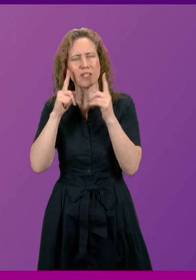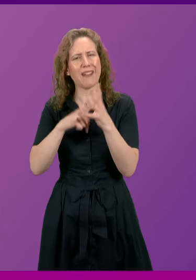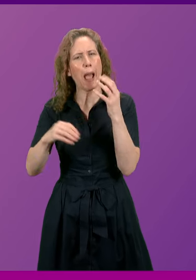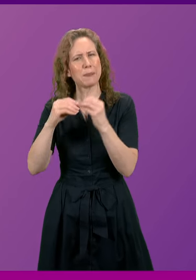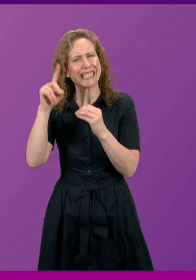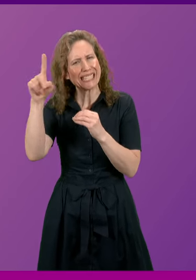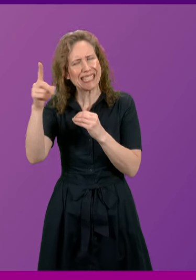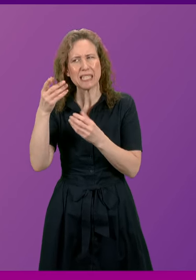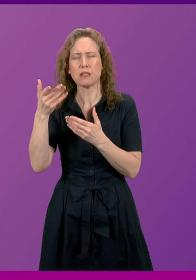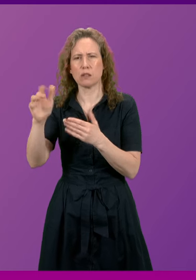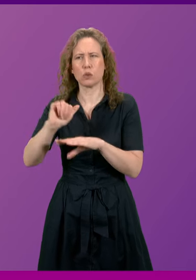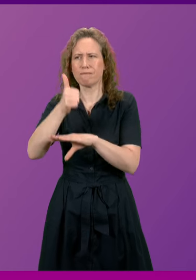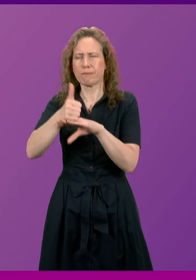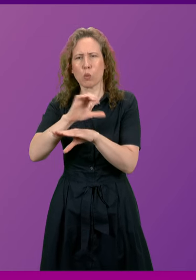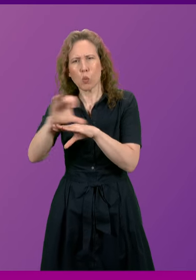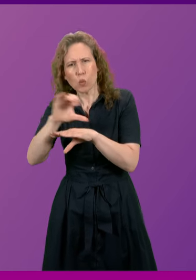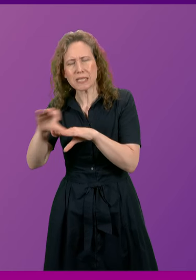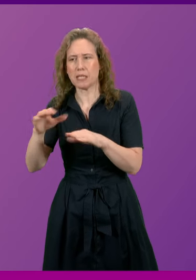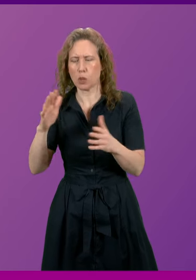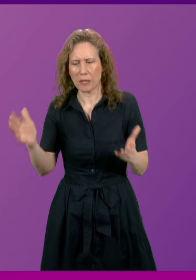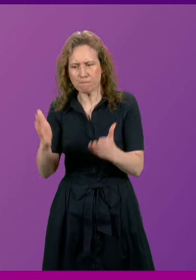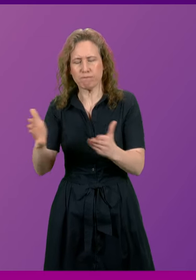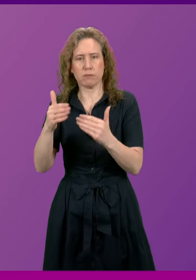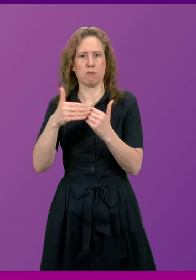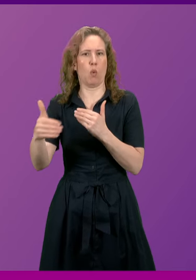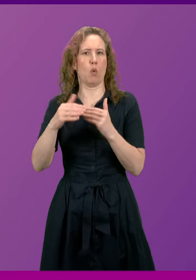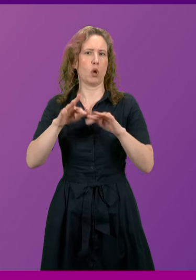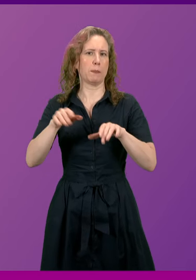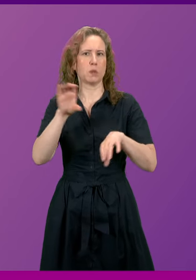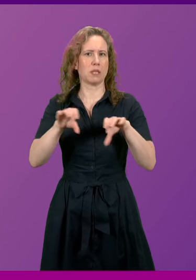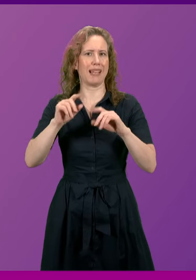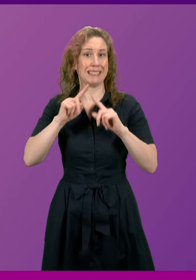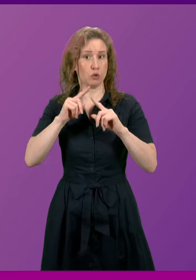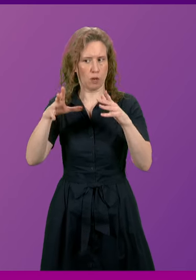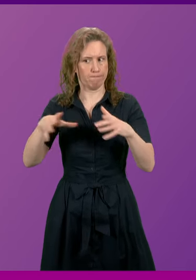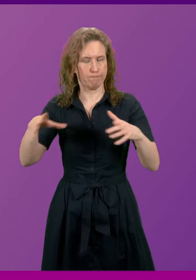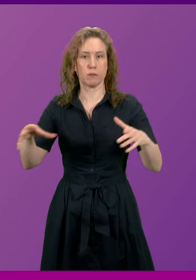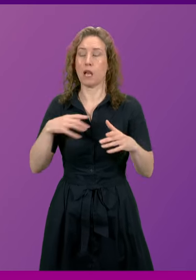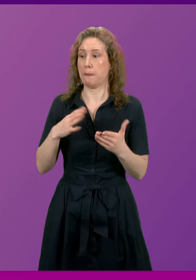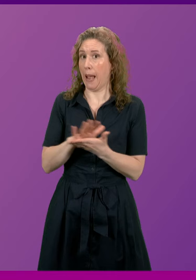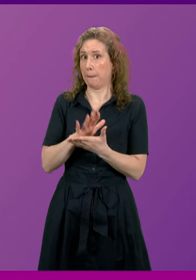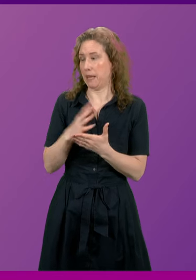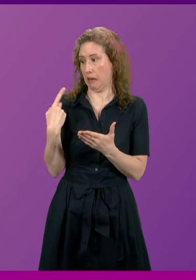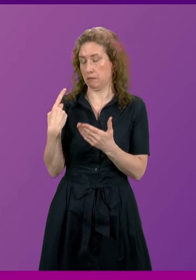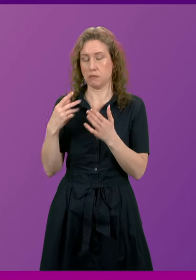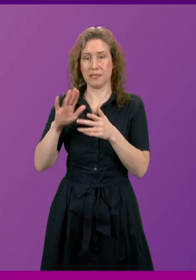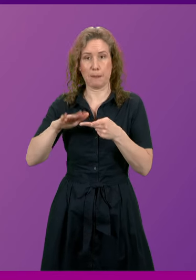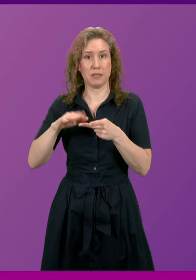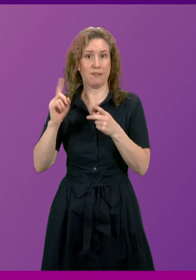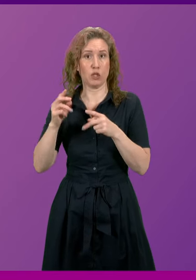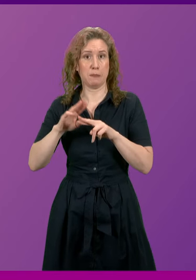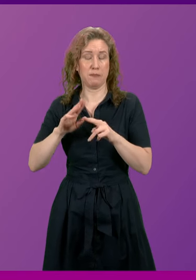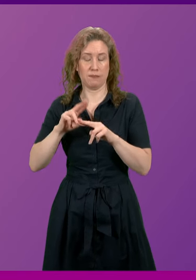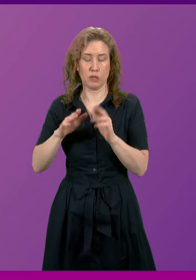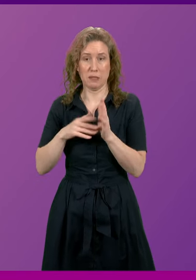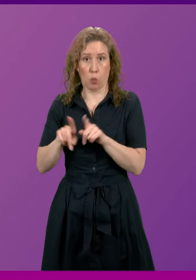take forward these priorities but I'm very happy and the Deputy First Minister will do so to engage with Mark Logan on that important